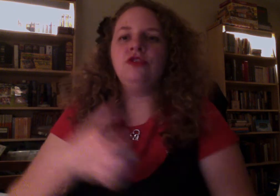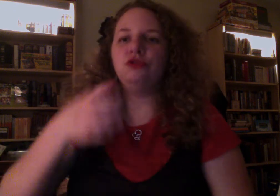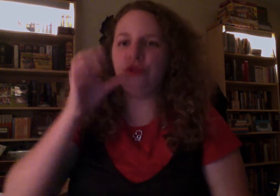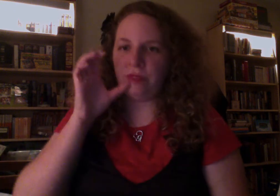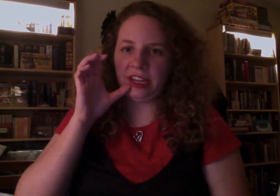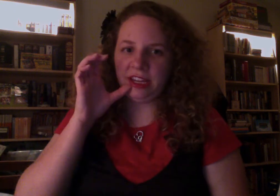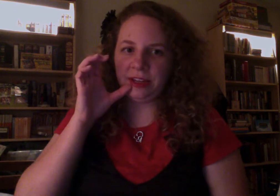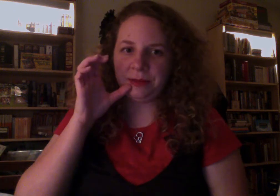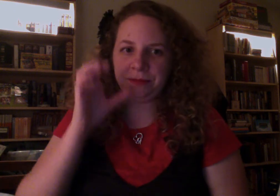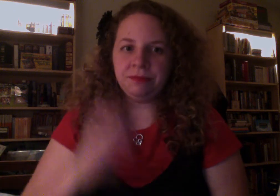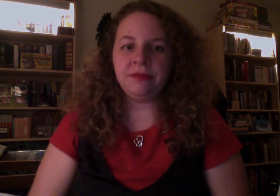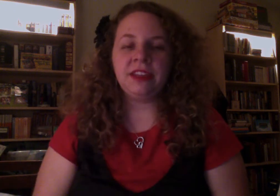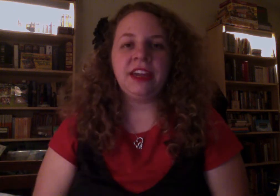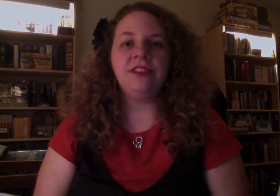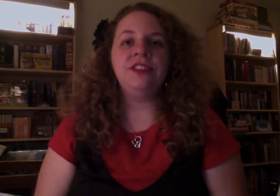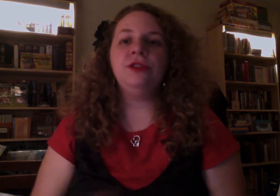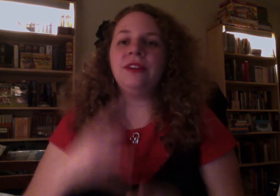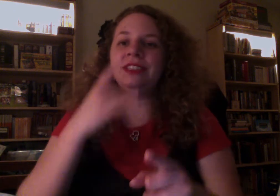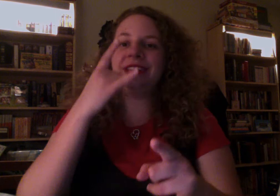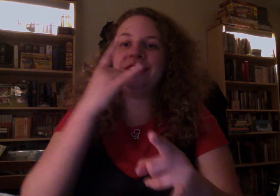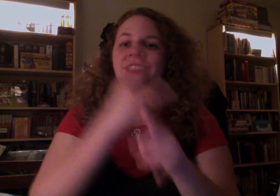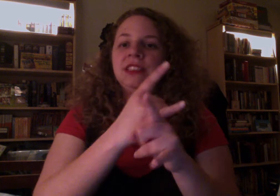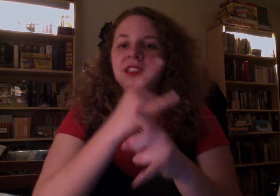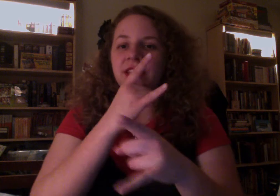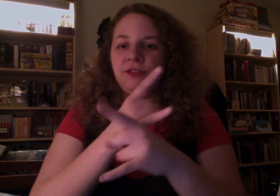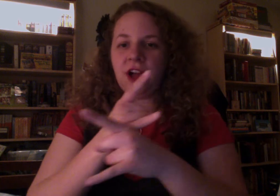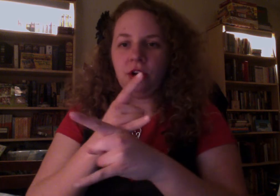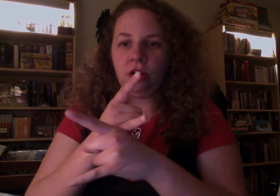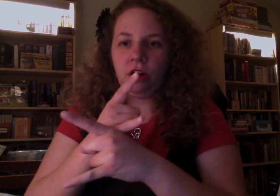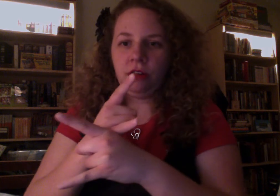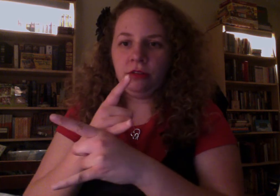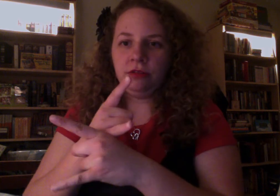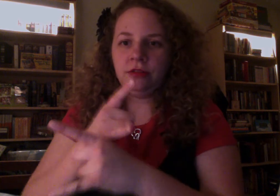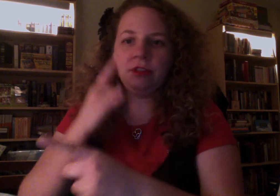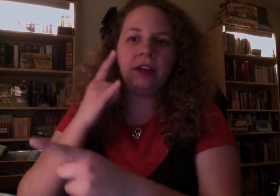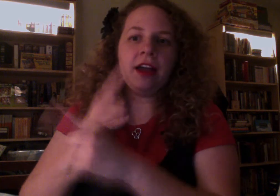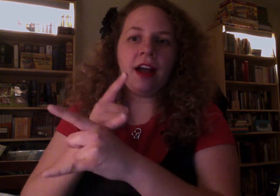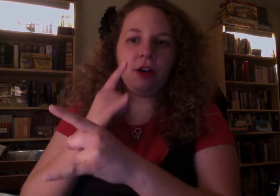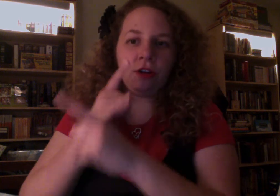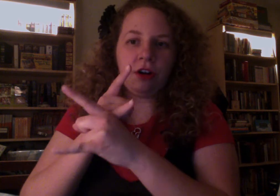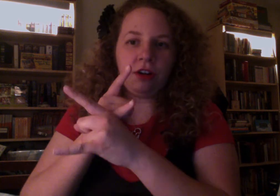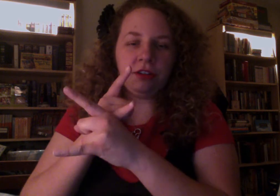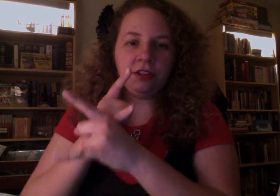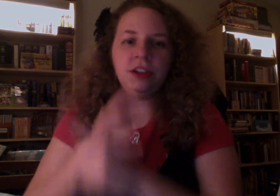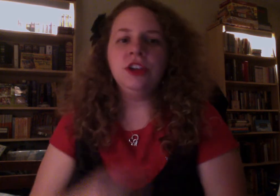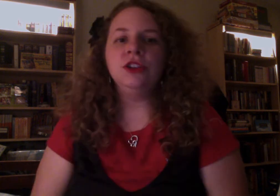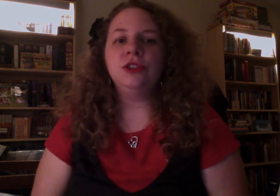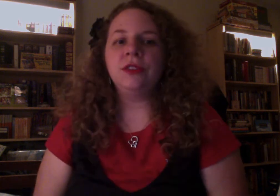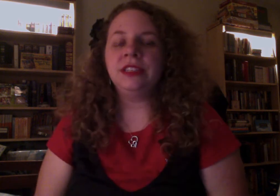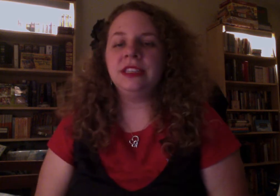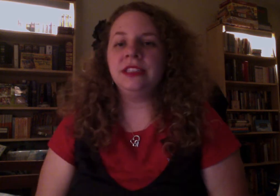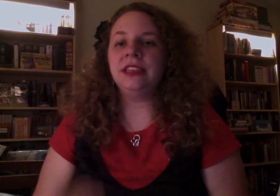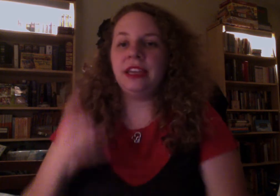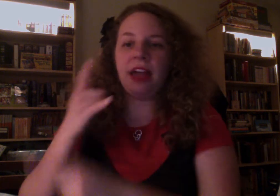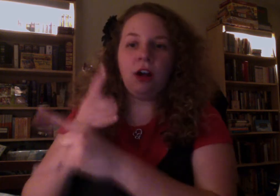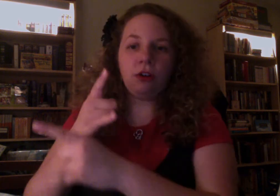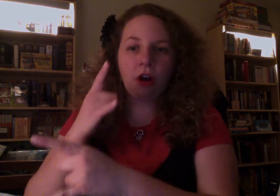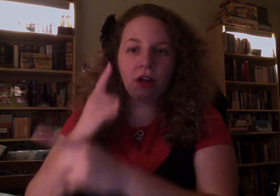Drink. Okay, then you have the sign. This is the sign for alcohol. Alcohol. So this is an alcoholic